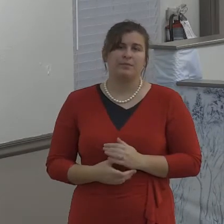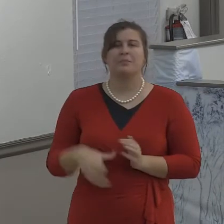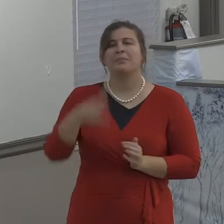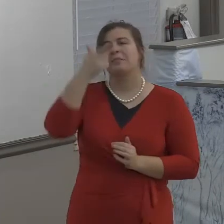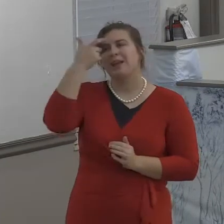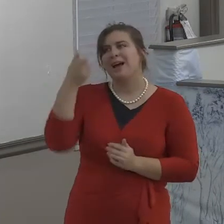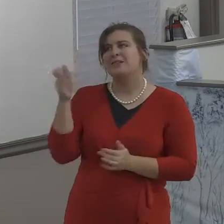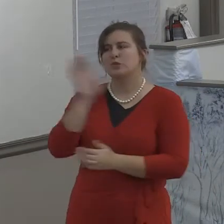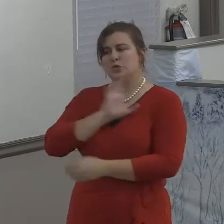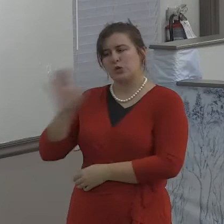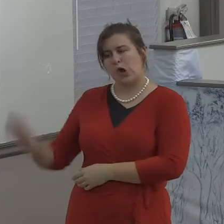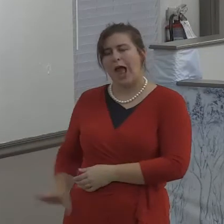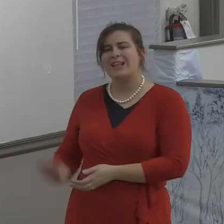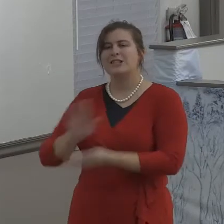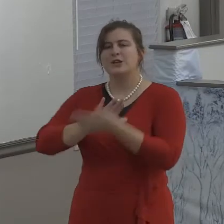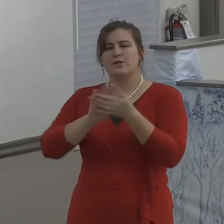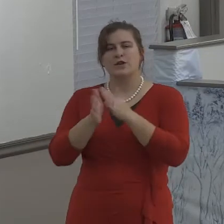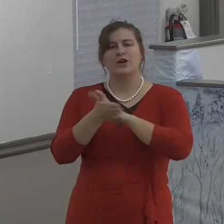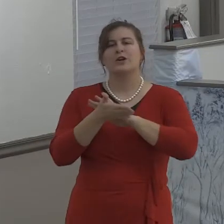We're sinners.